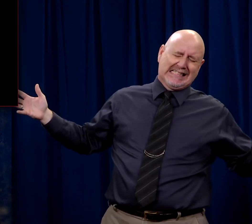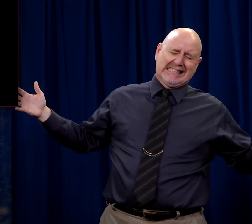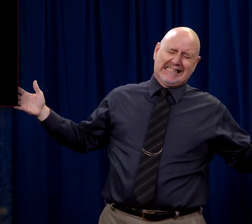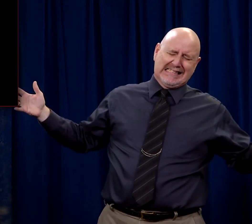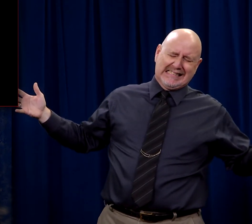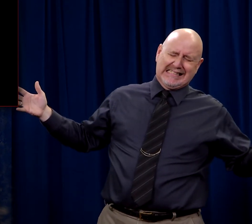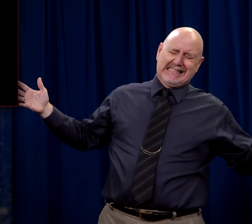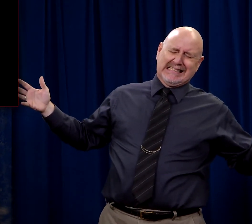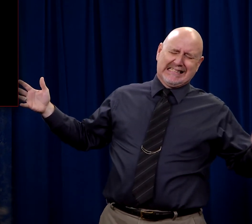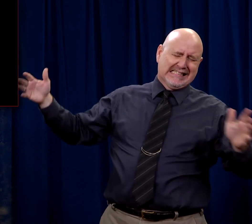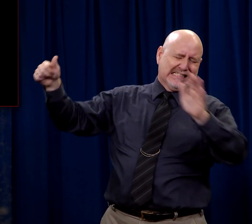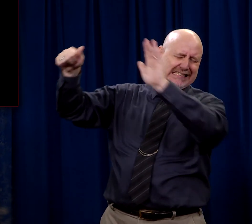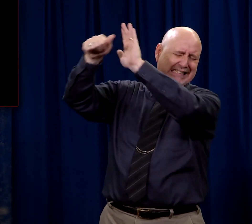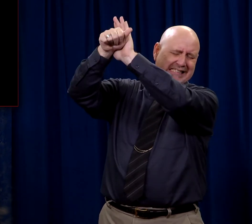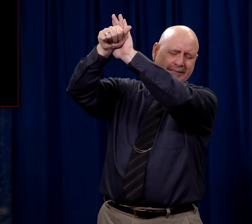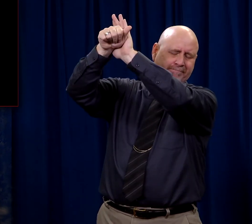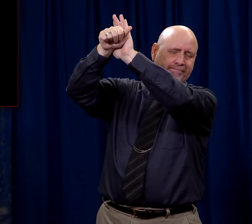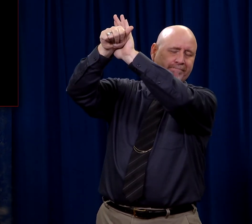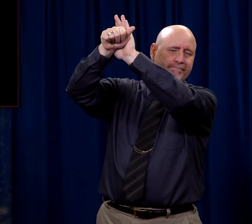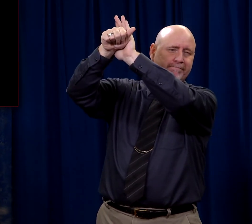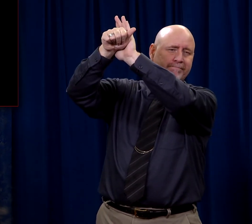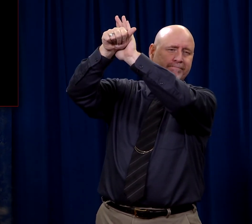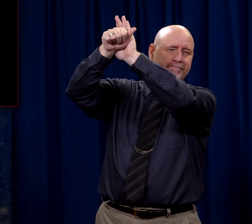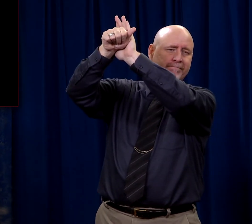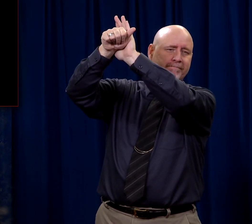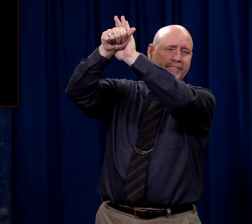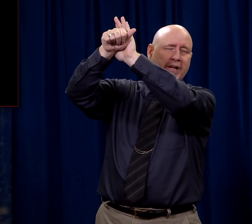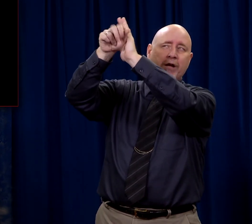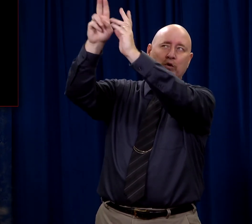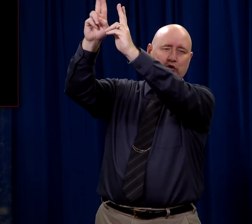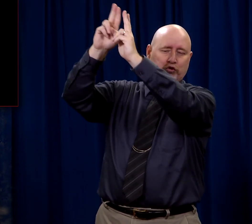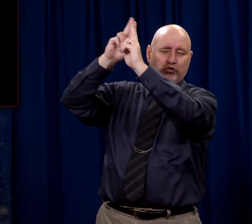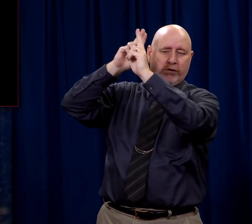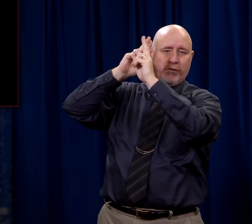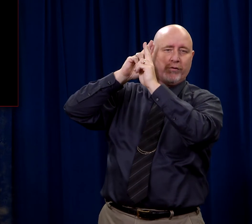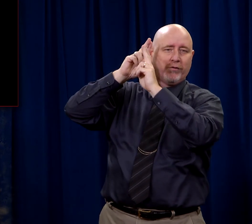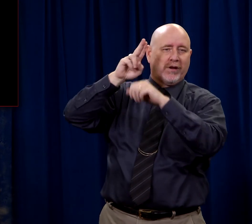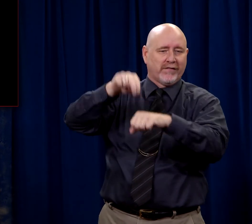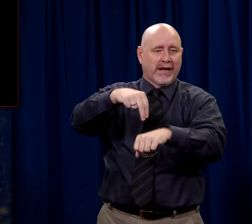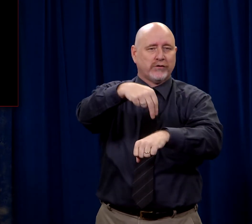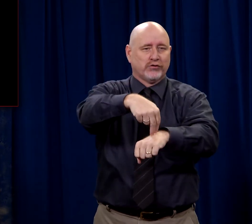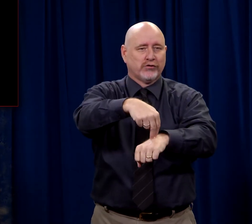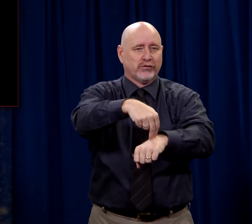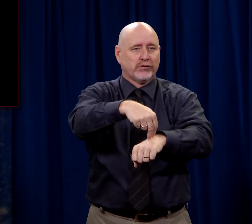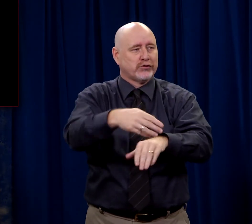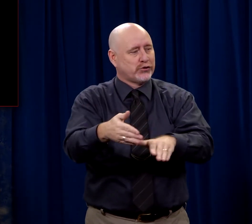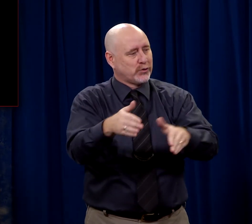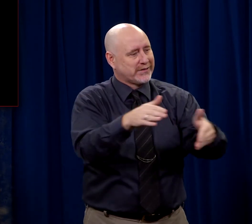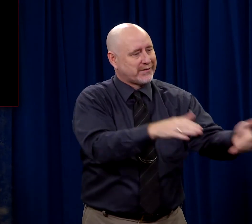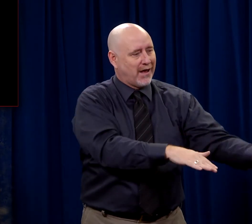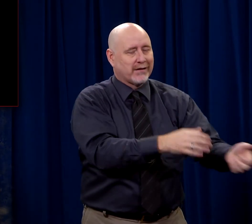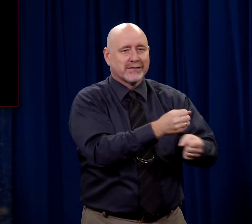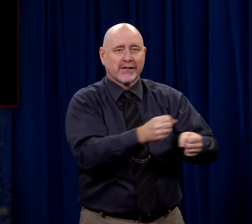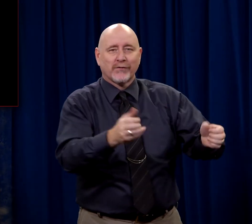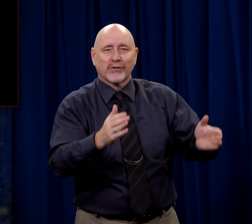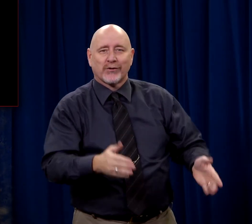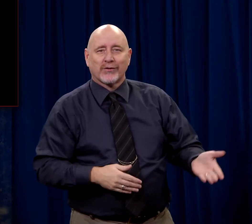agony and in a deeper anguish of His soul. It was a tribute of nature to a dying Savior.